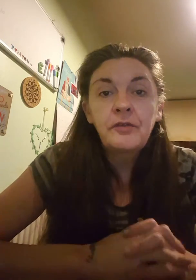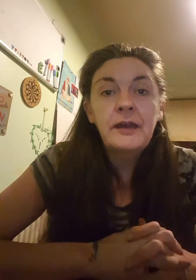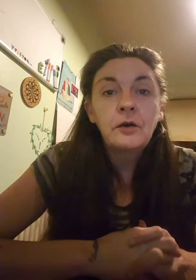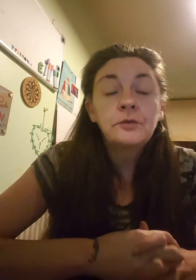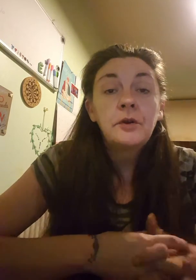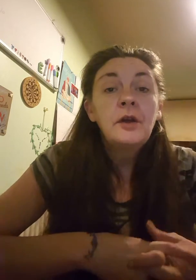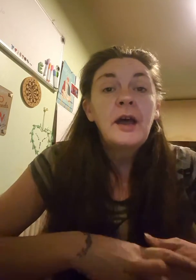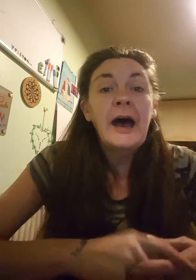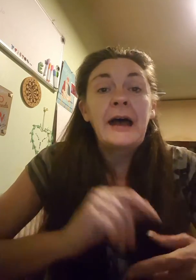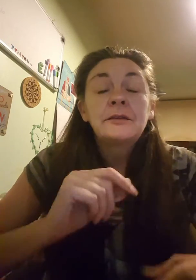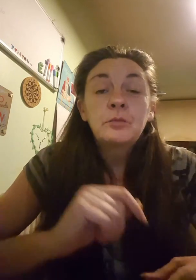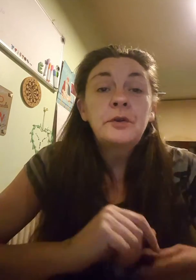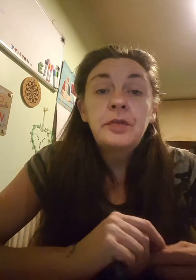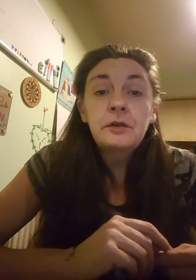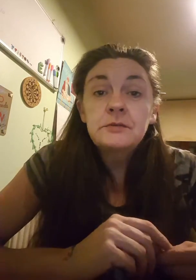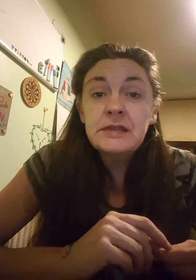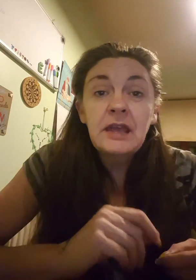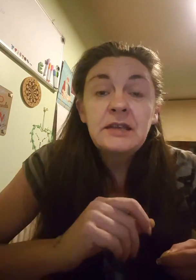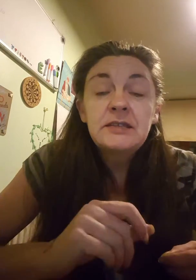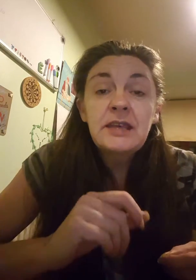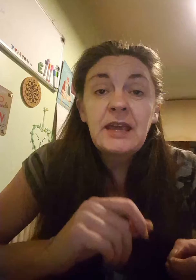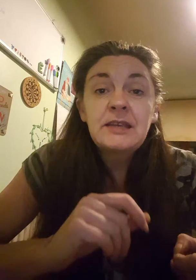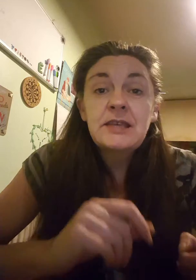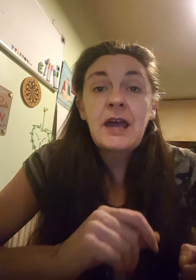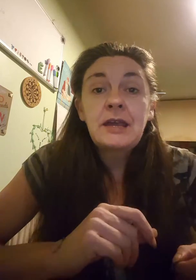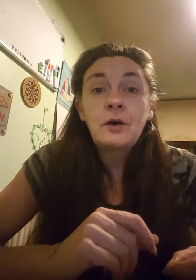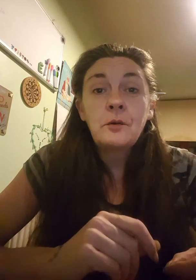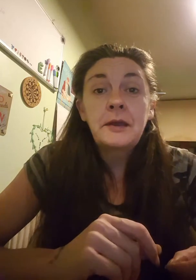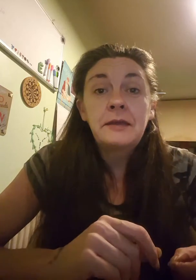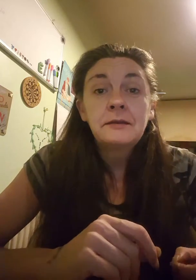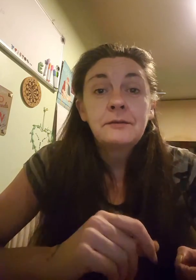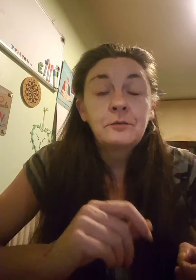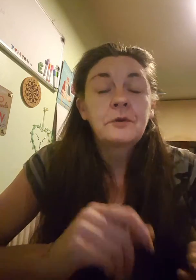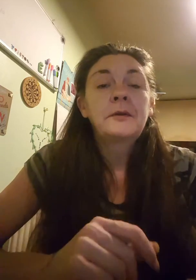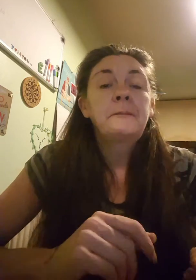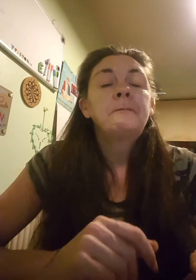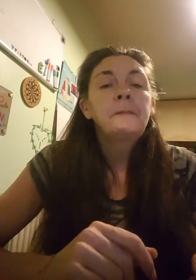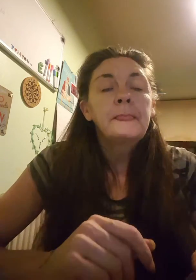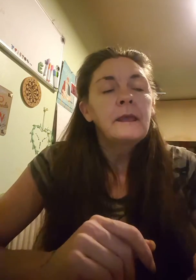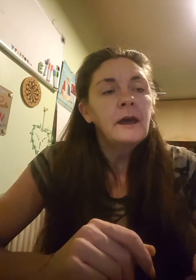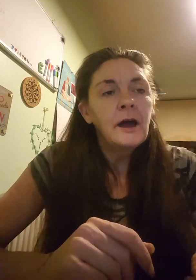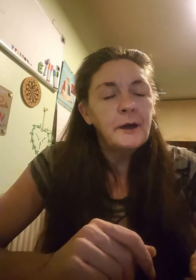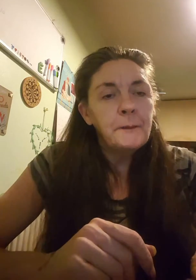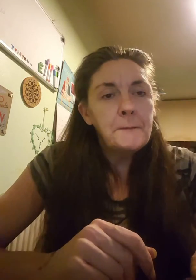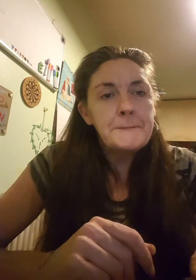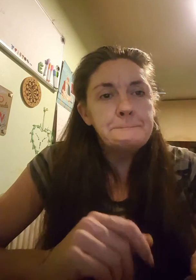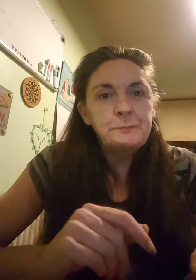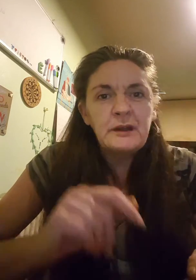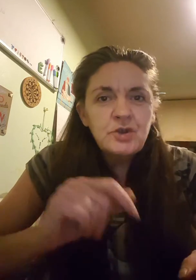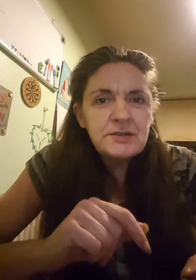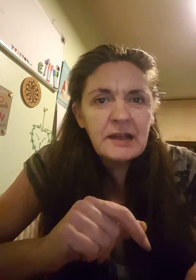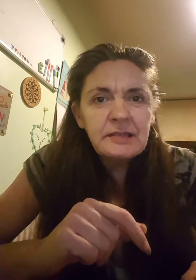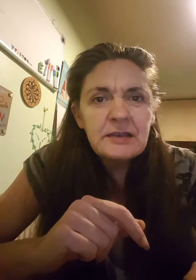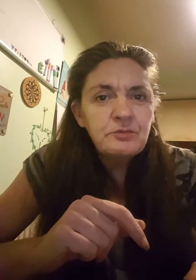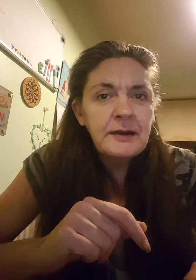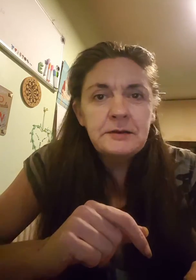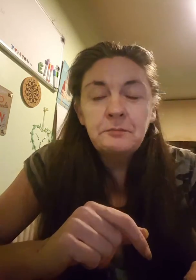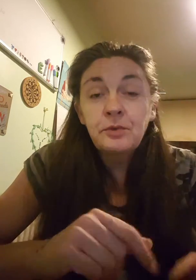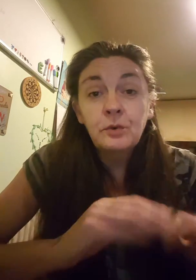fait on. And one of those things is AI, right? But I just have this random thought